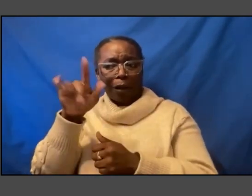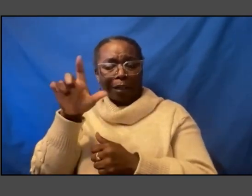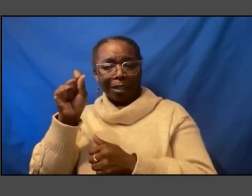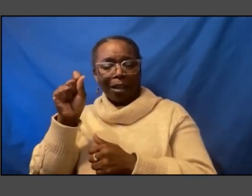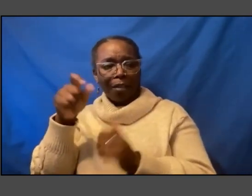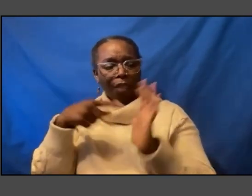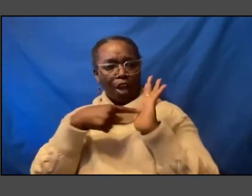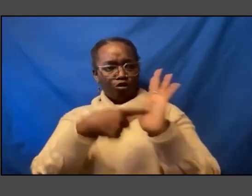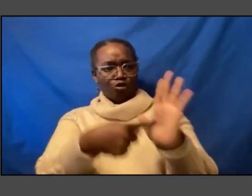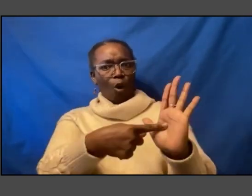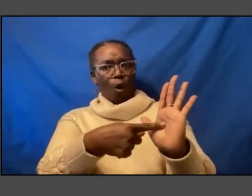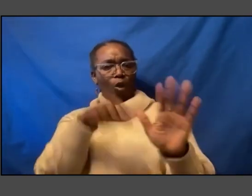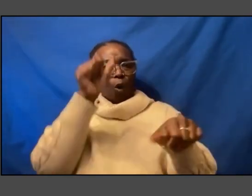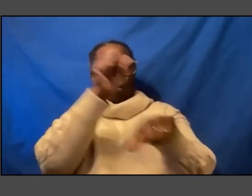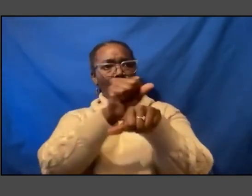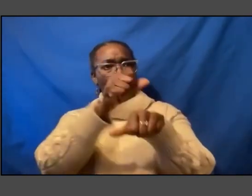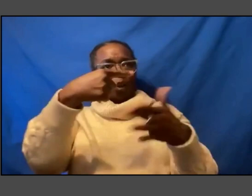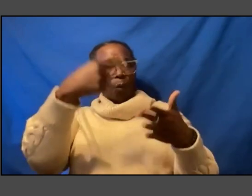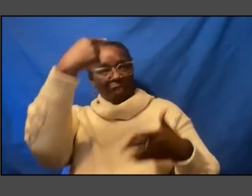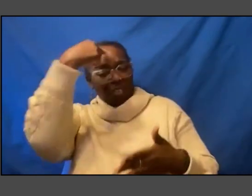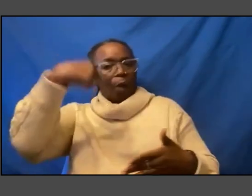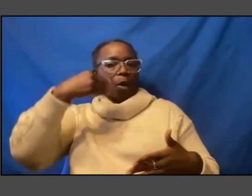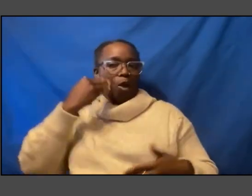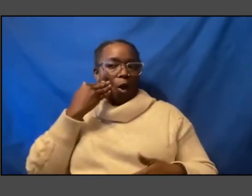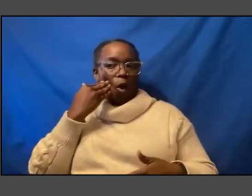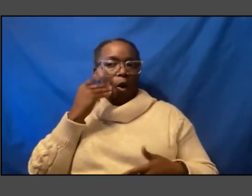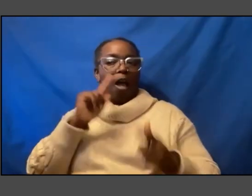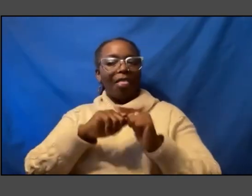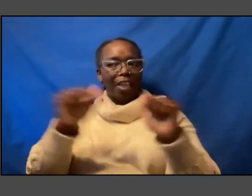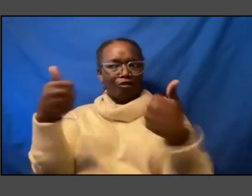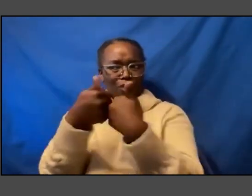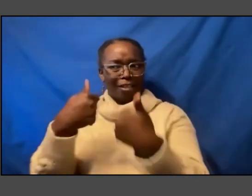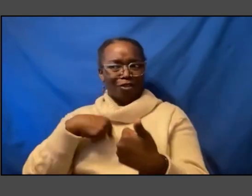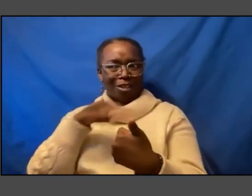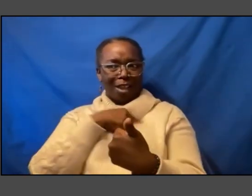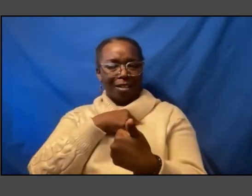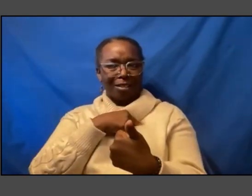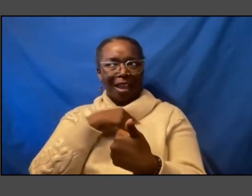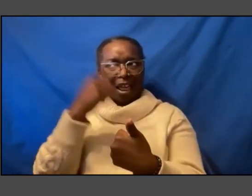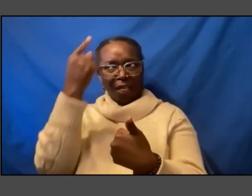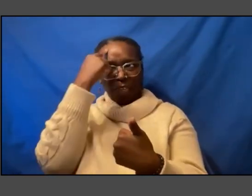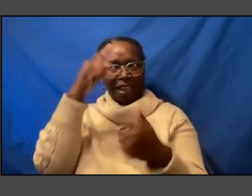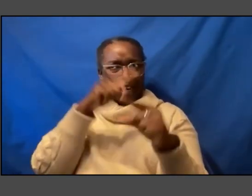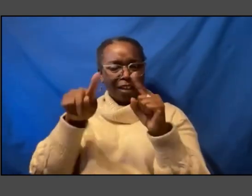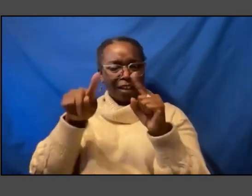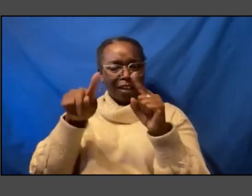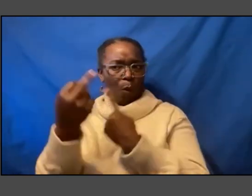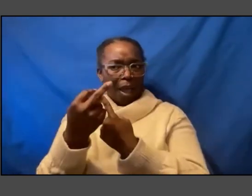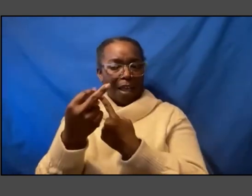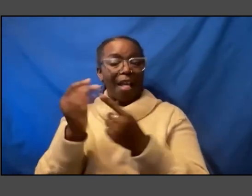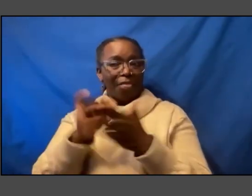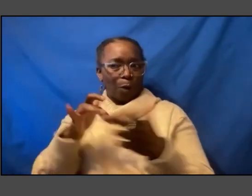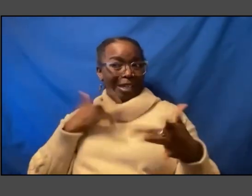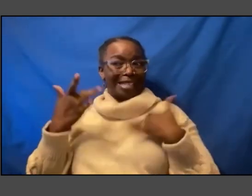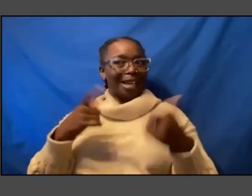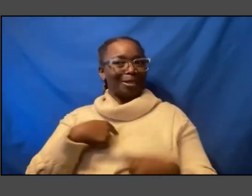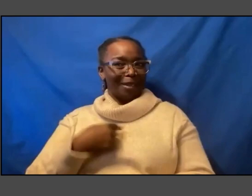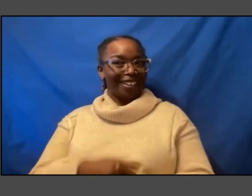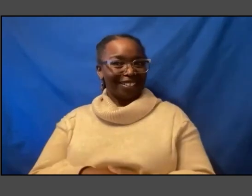think we know that then challenges us to think about it in different ways that's what excites me yes absolutely